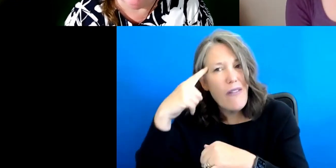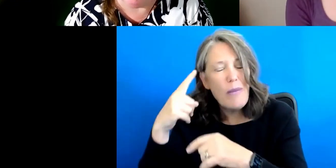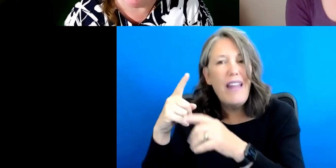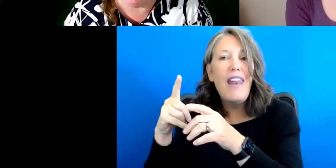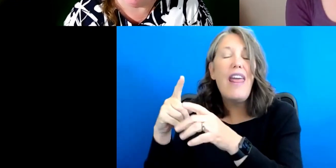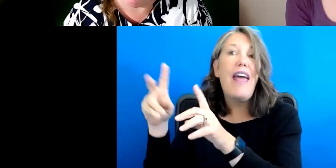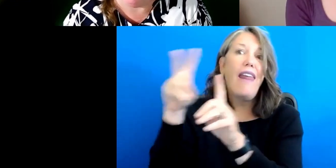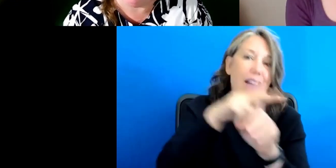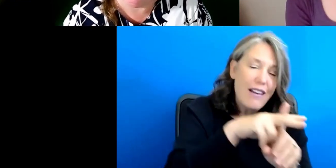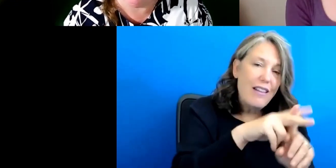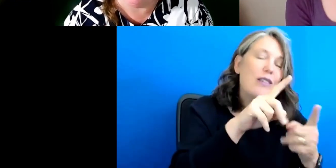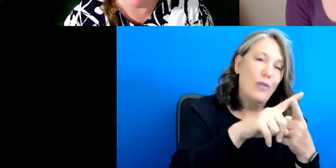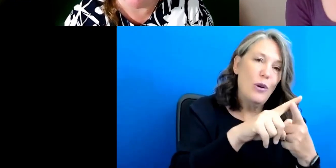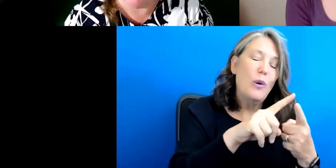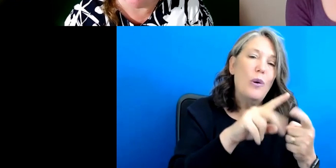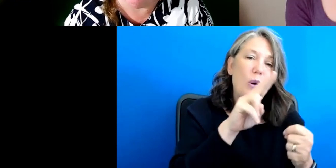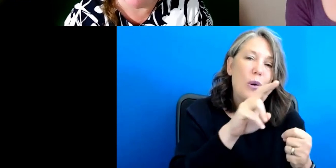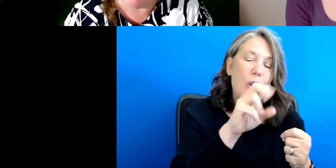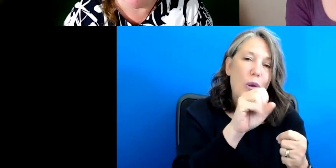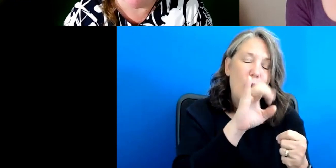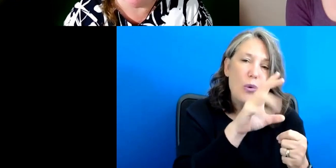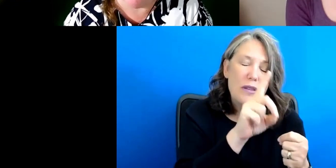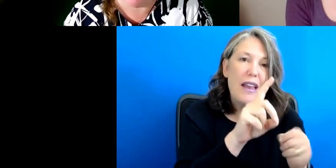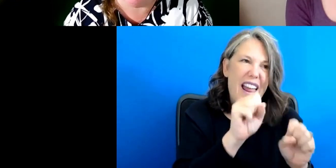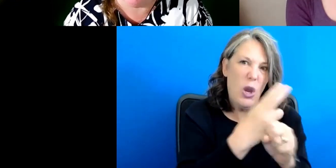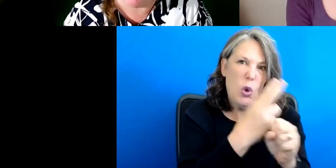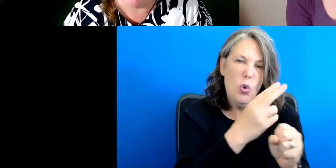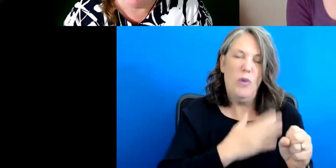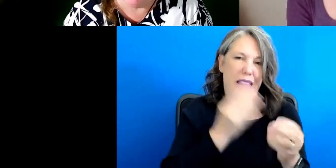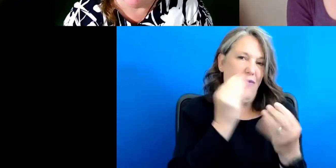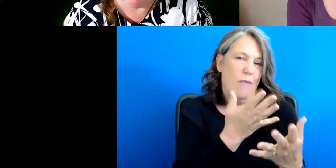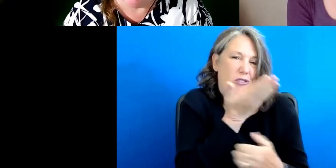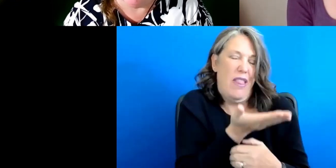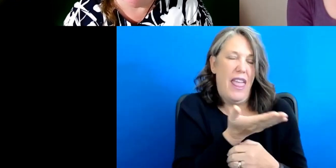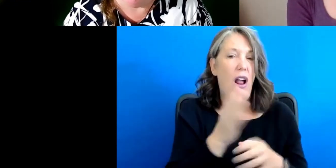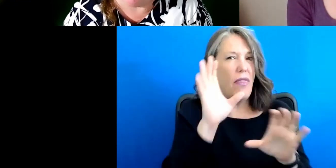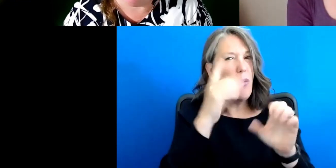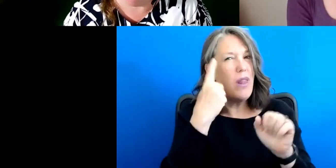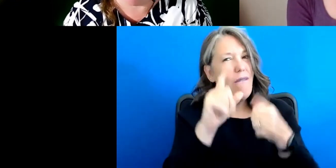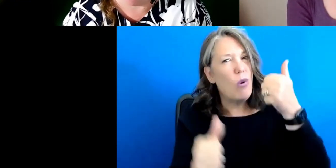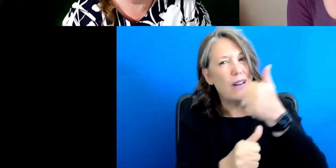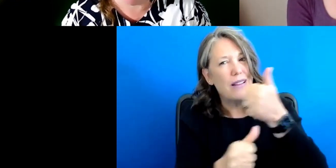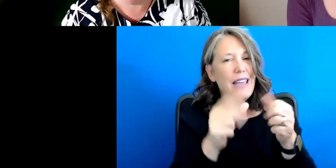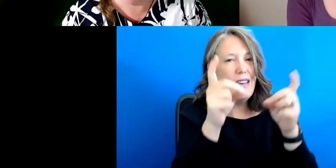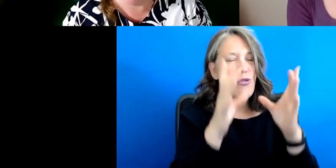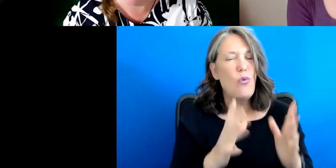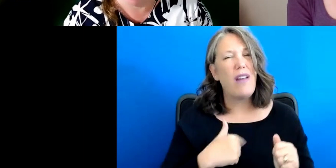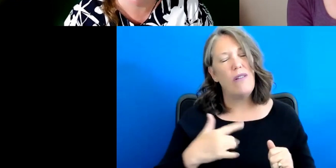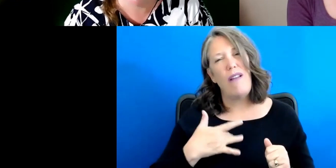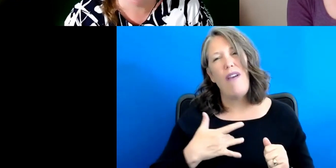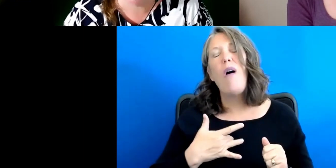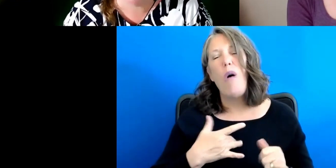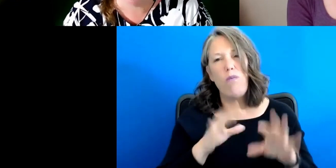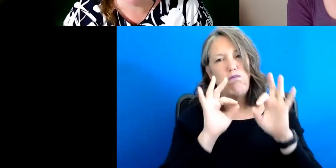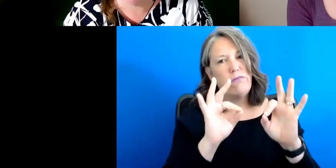Pat mentioned that UCEDD was looking for a deputy director and, you know, I felt like it's the perfect opportunity.